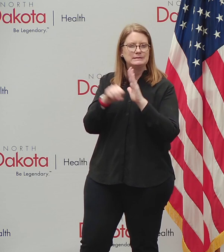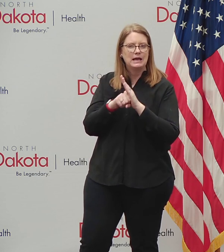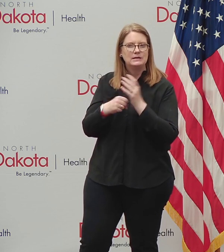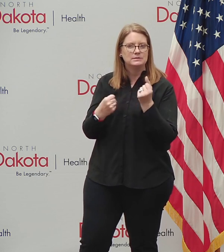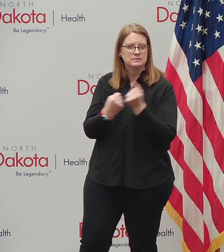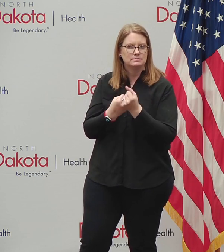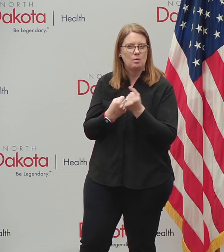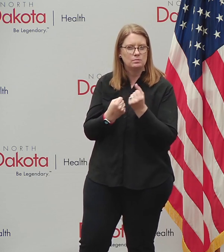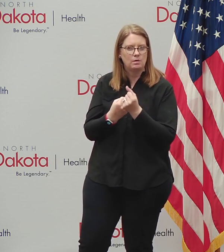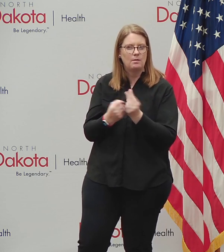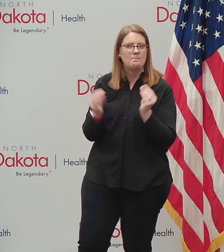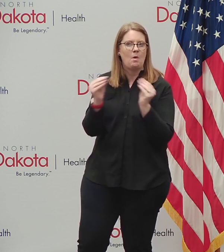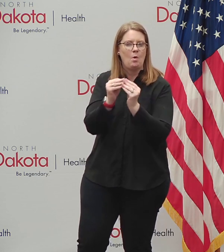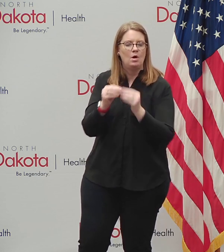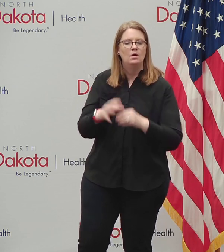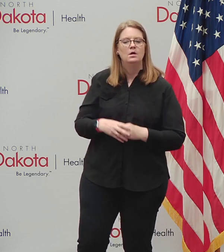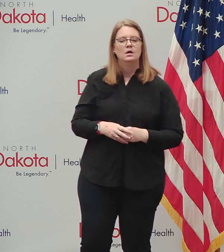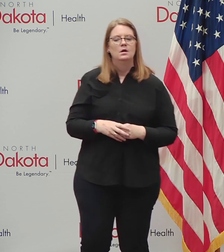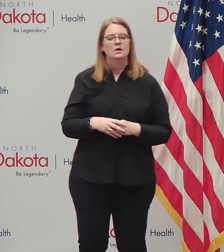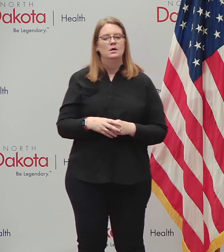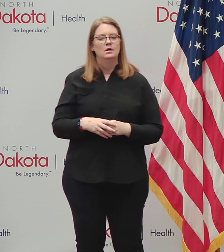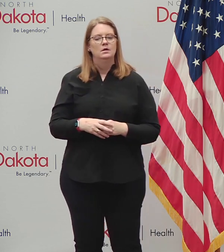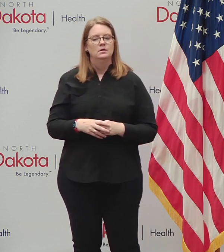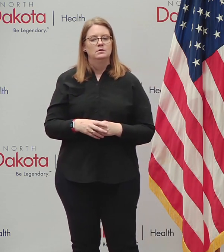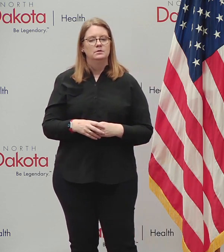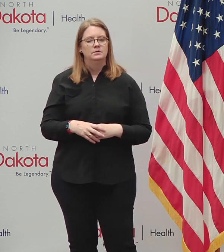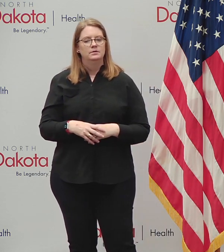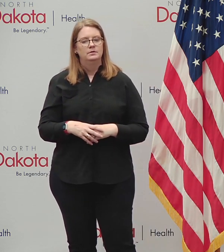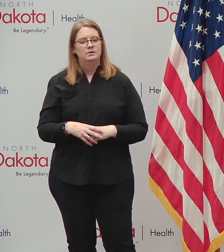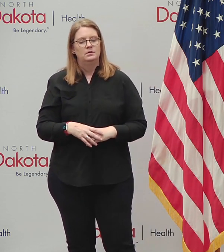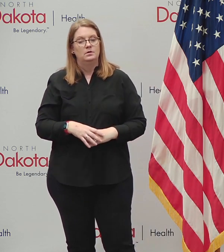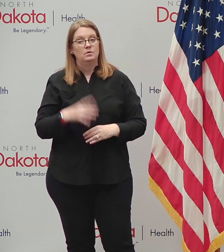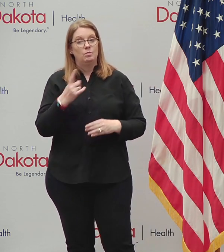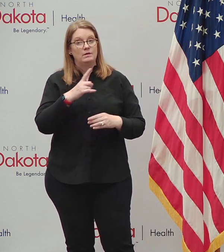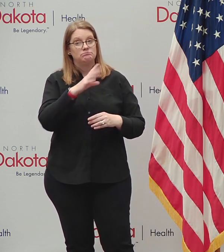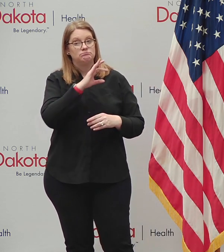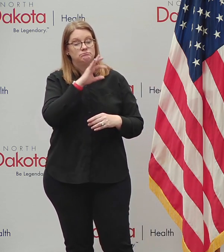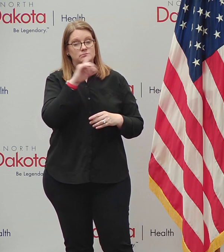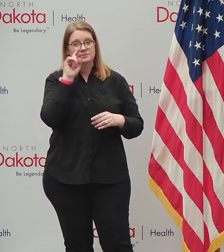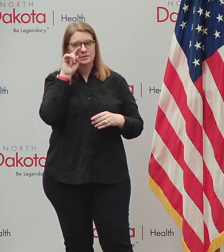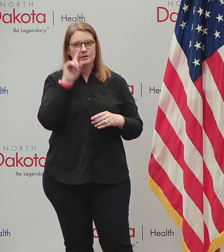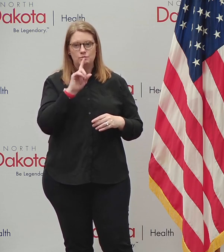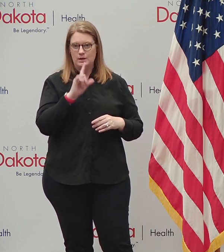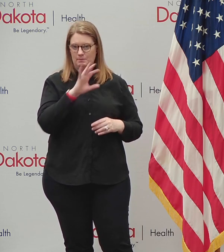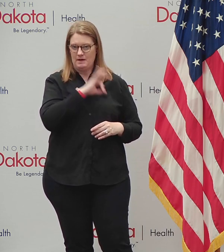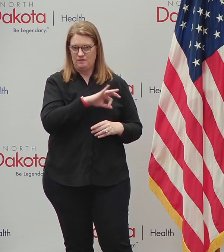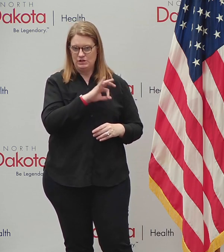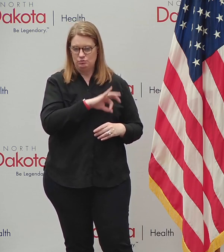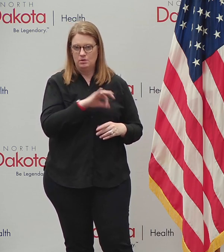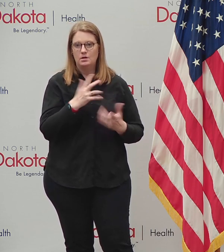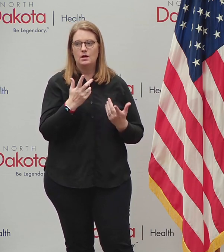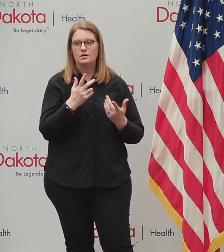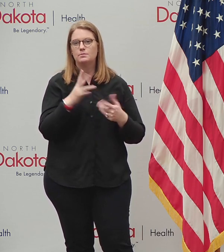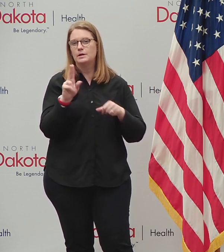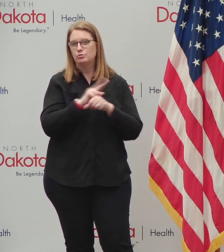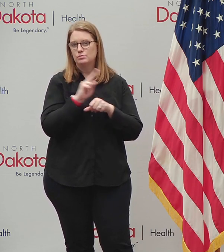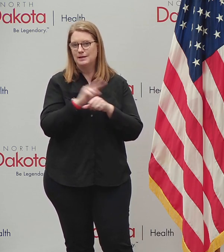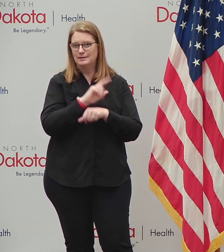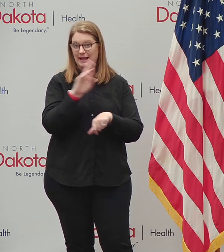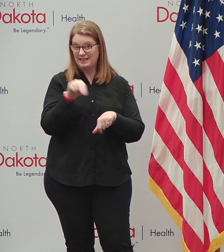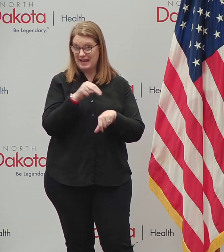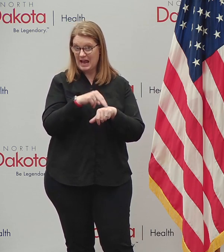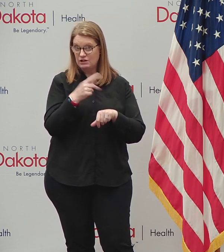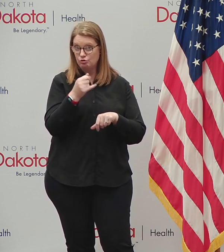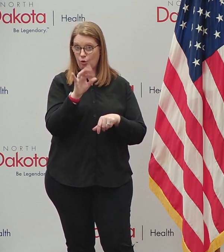support. I think one of the, one of the areas again, that has been very beneficial. we in North Dakota, like a lot of states have been using the National Guard